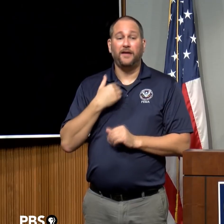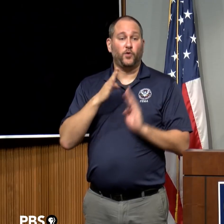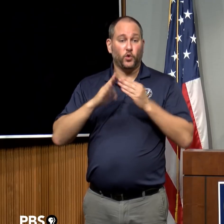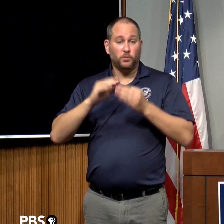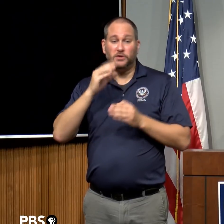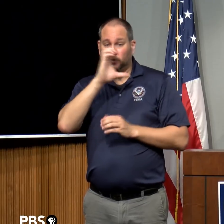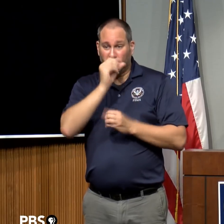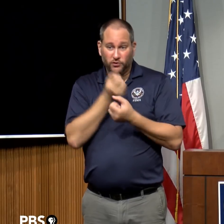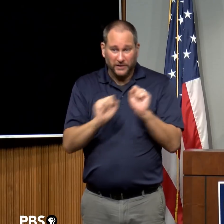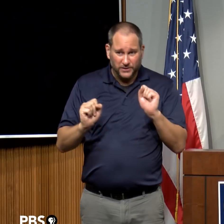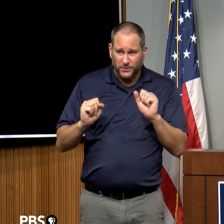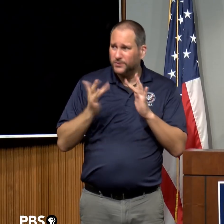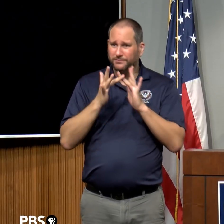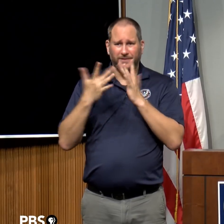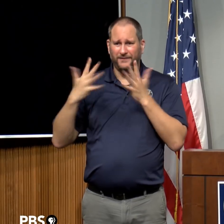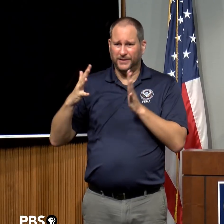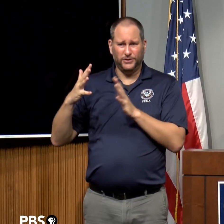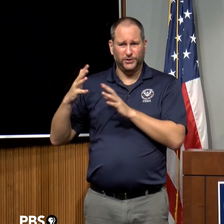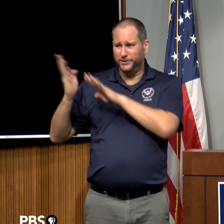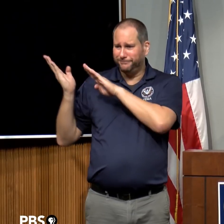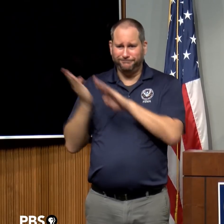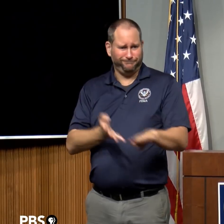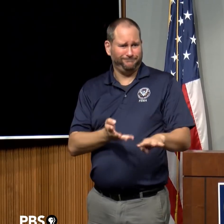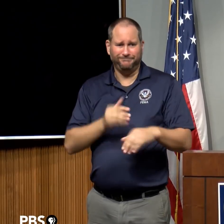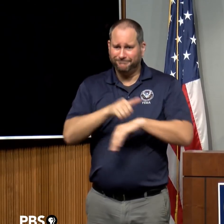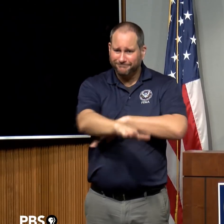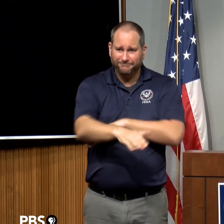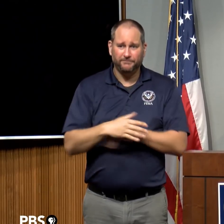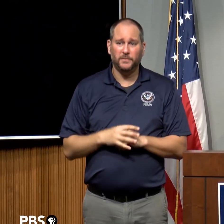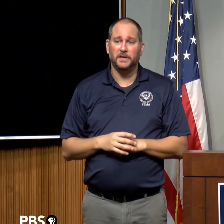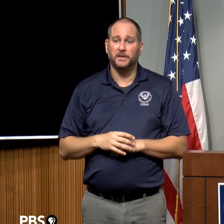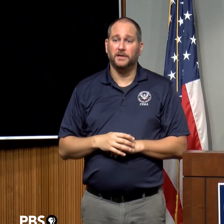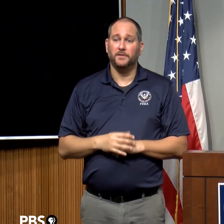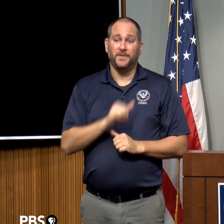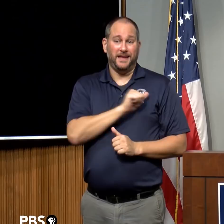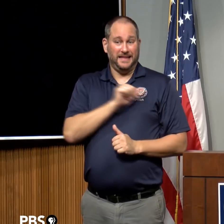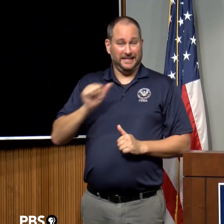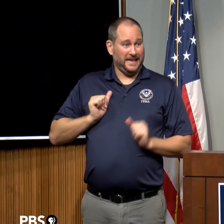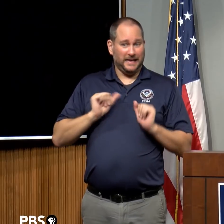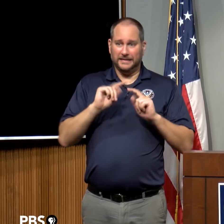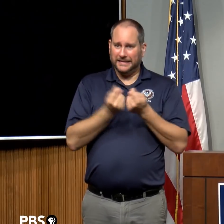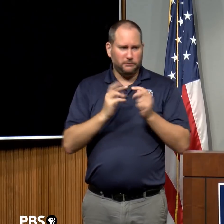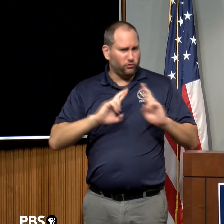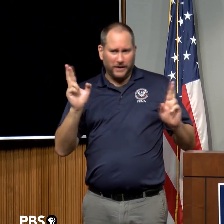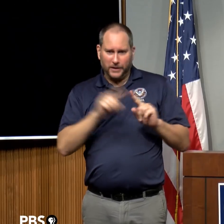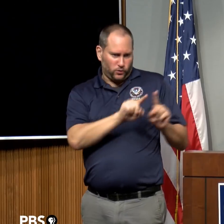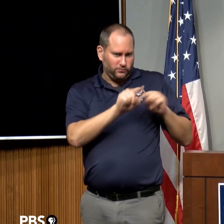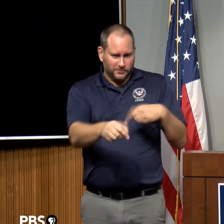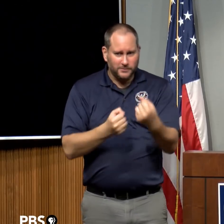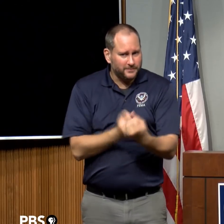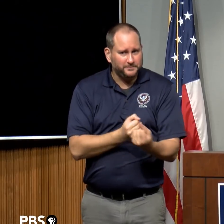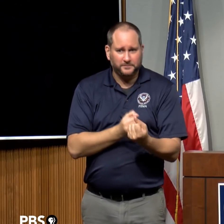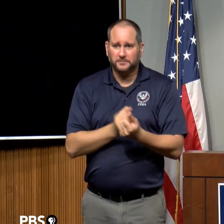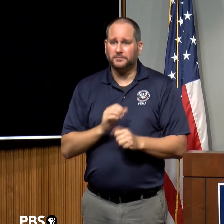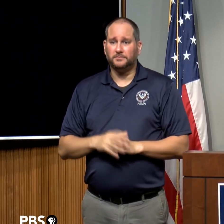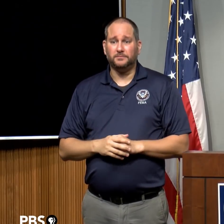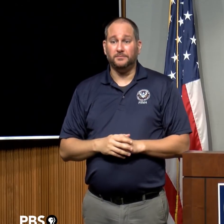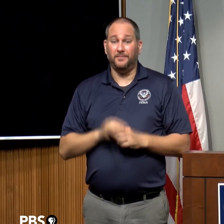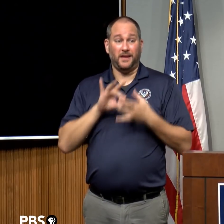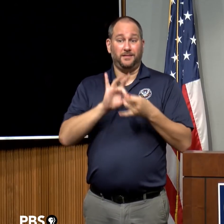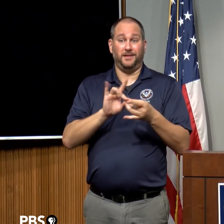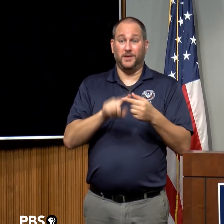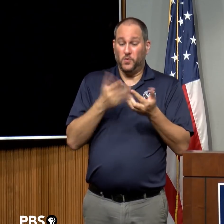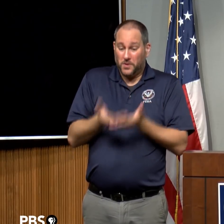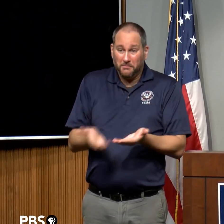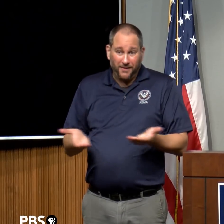have teams that are currently in Atlanta ready to push out. As far as commodities, our stopgap commodities, which are